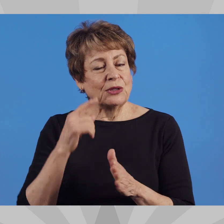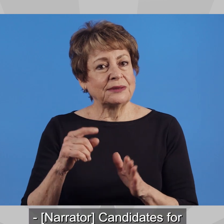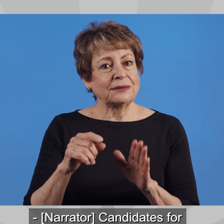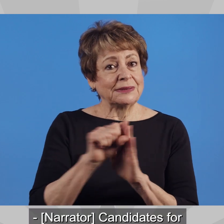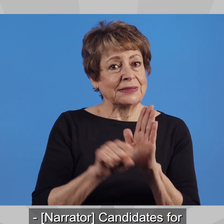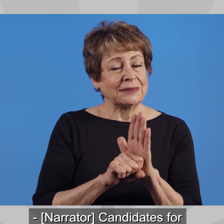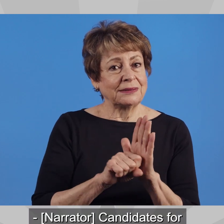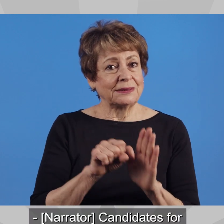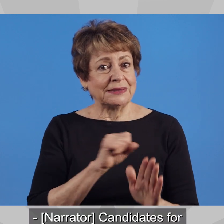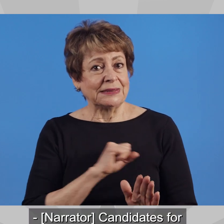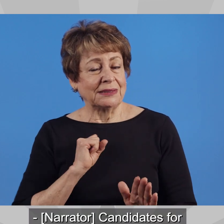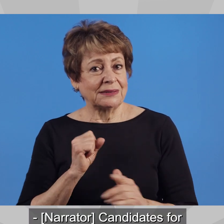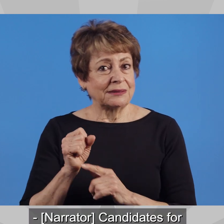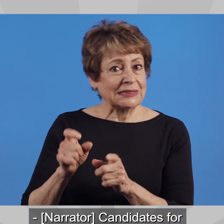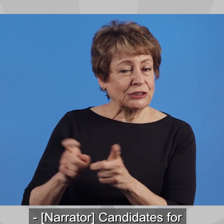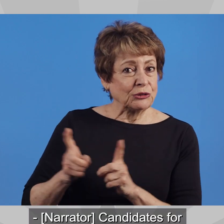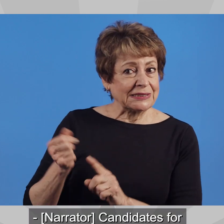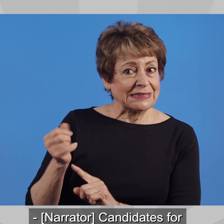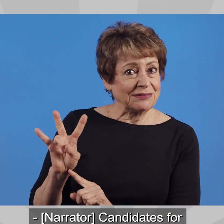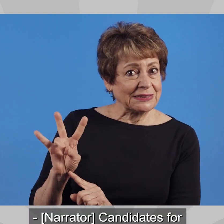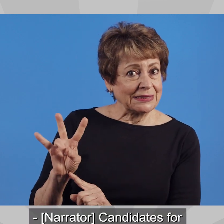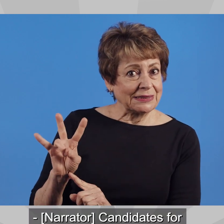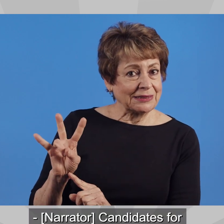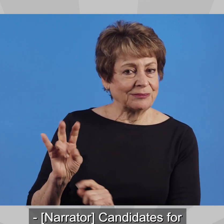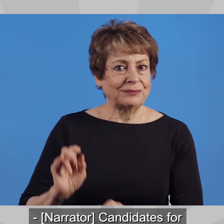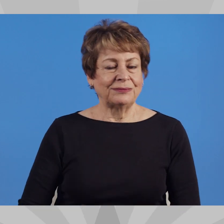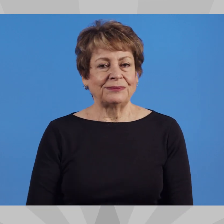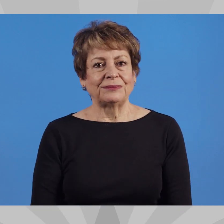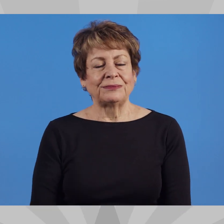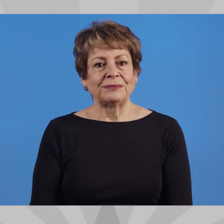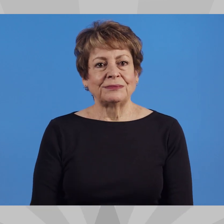CANDIDATES FOR STATE SENATOR DISTRICT 17